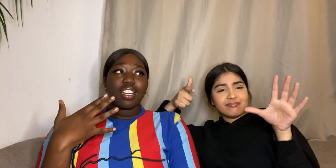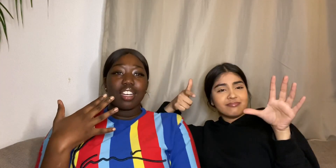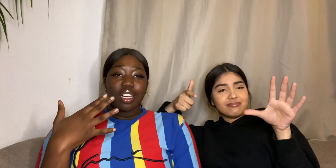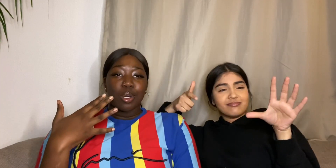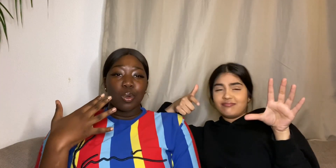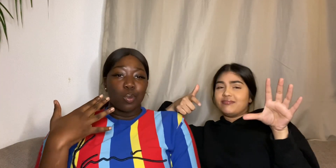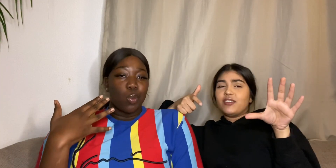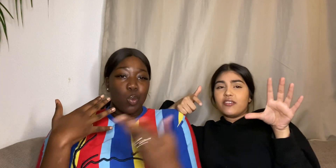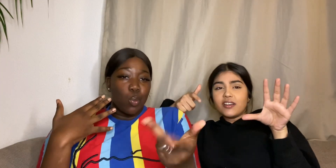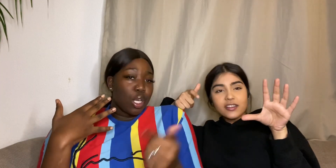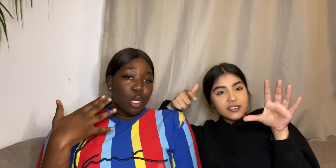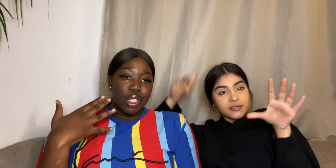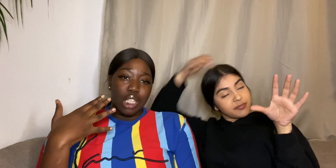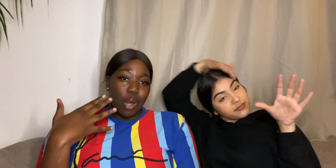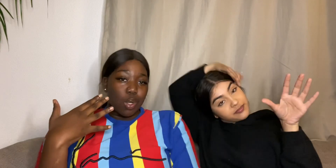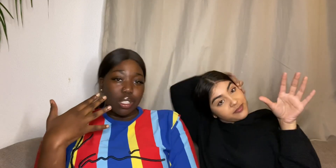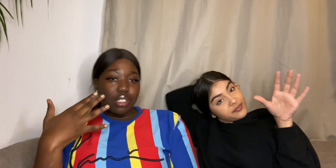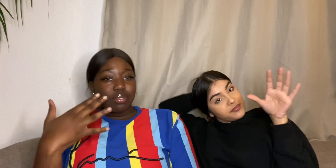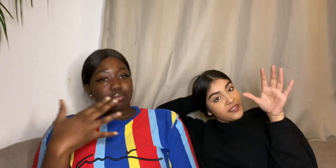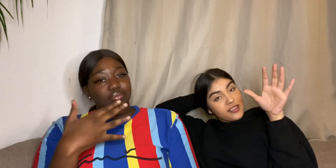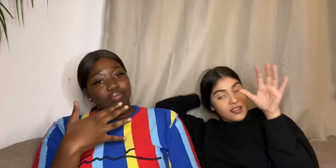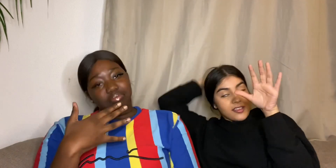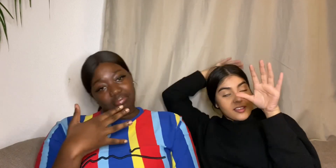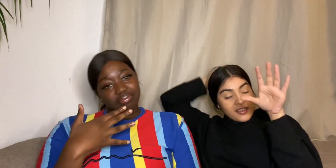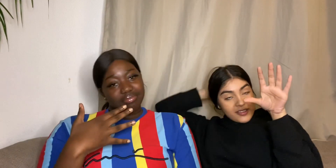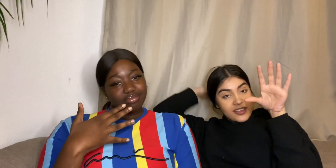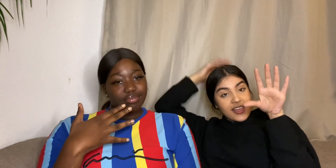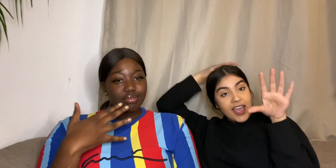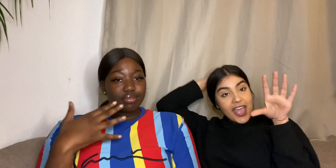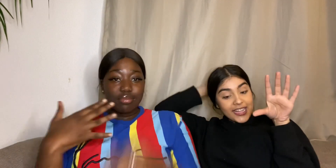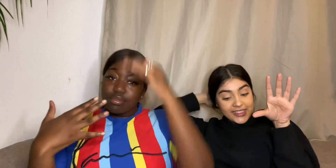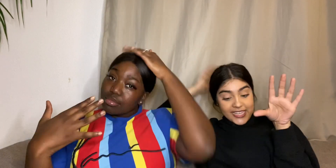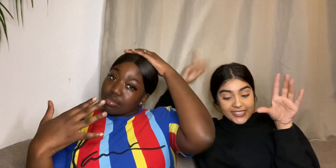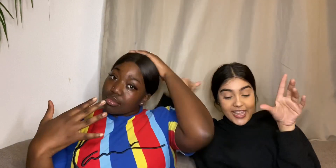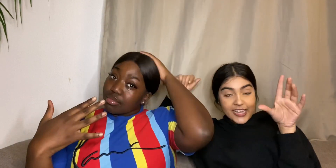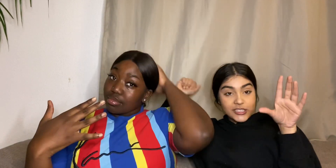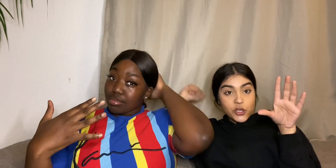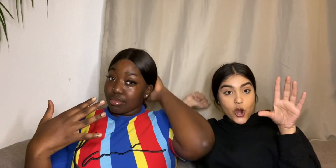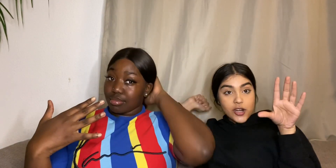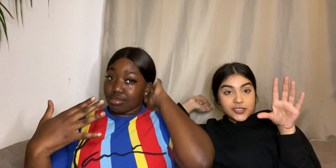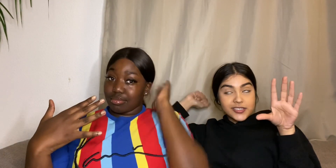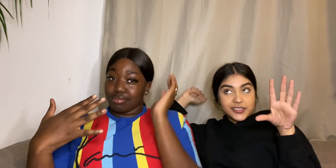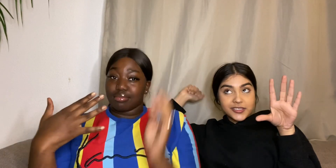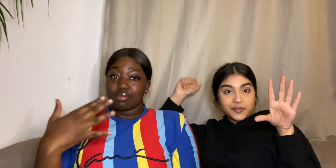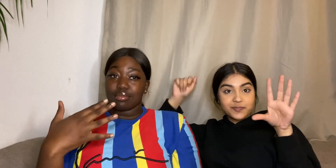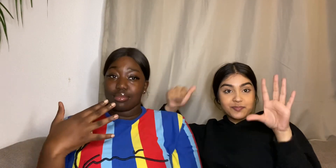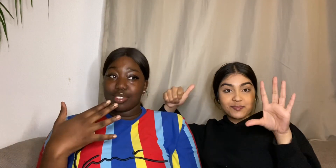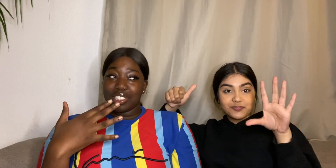We know what y'all want And this ain't yours Shit